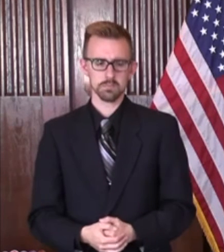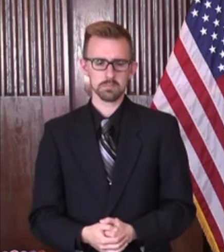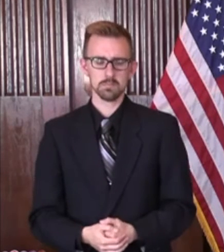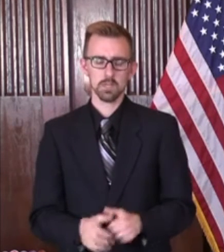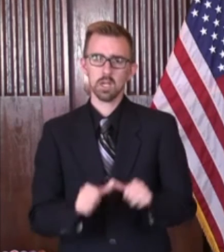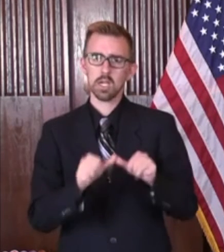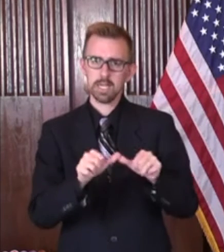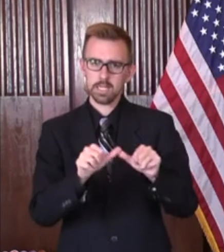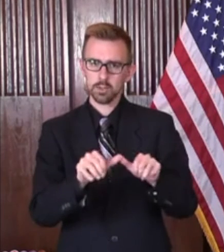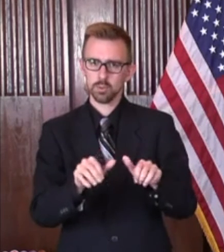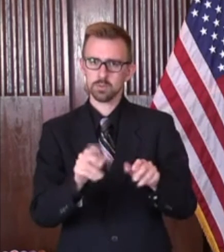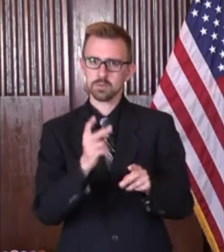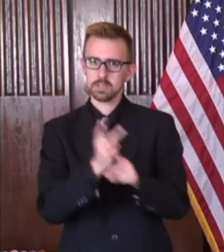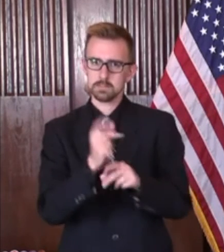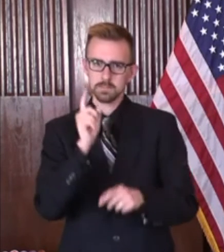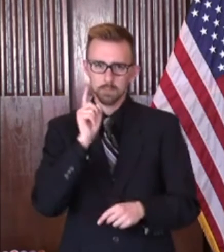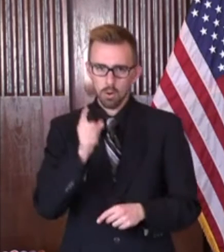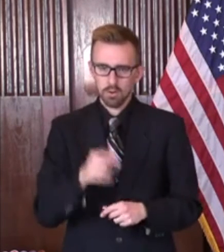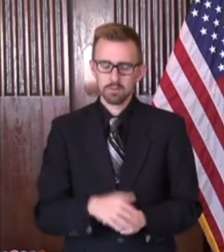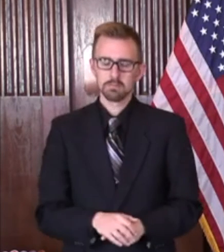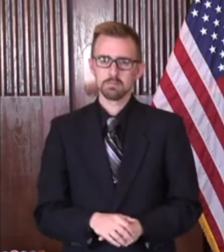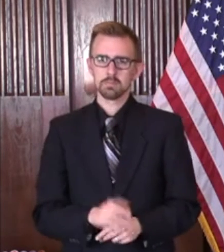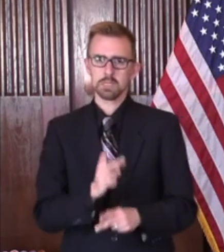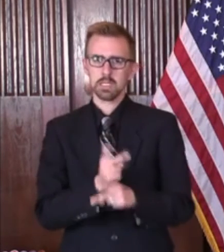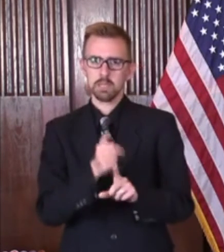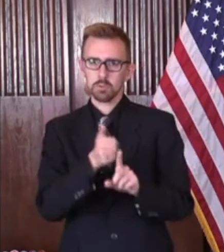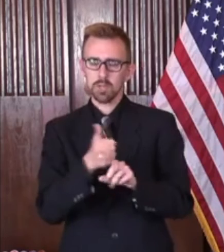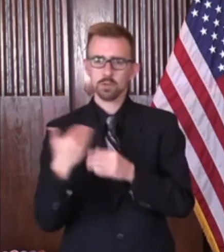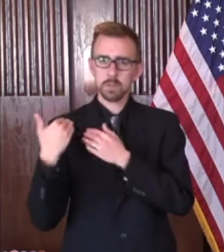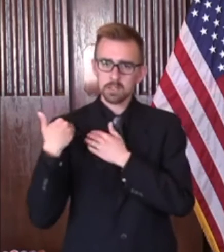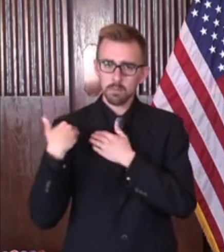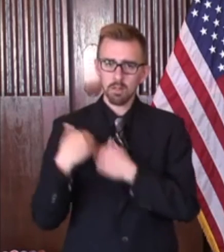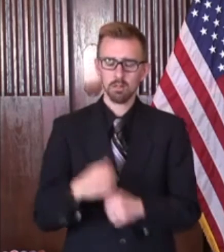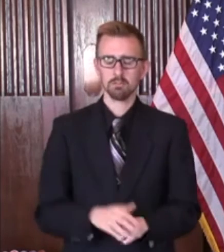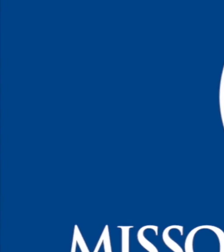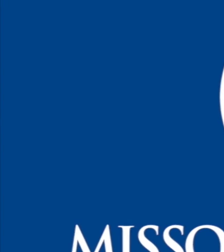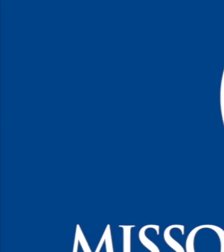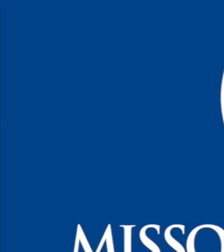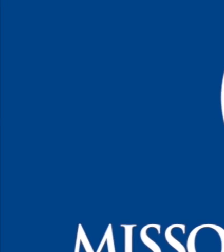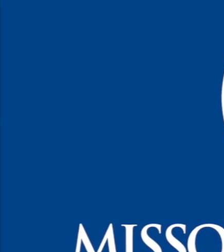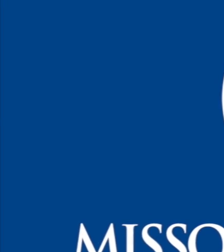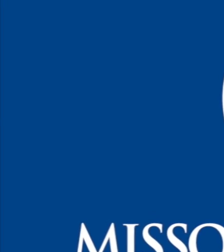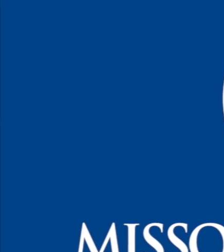to be smart, be responsible, and stay home Missouri. All right.